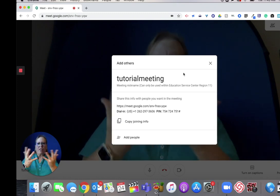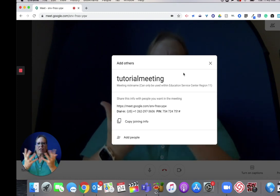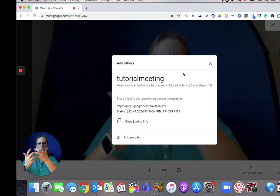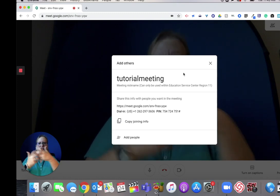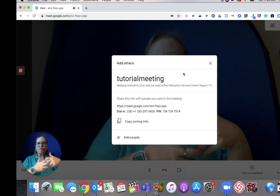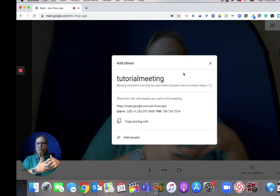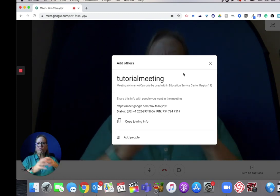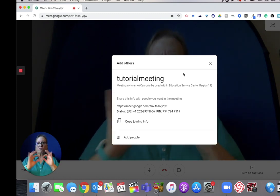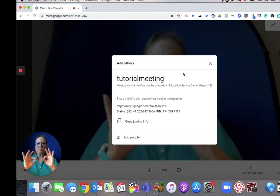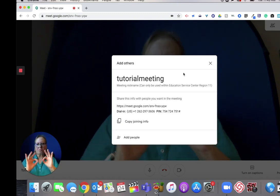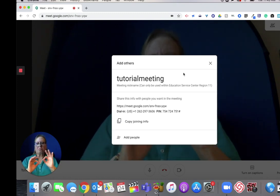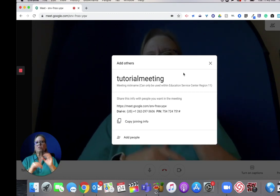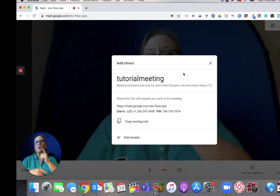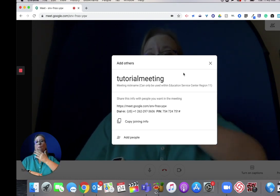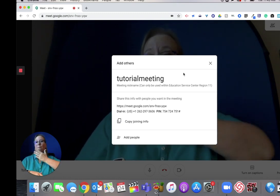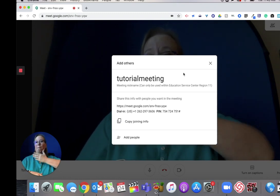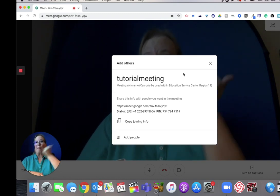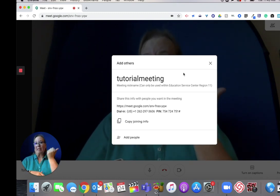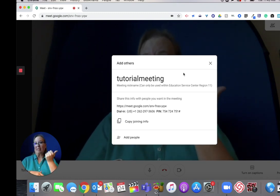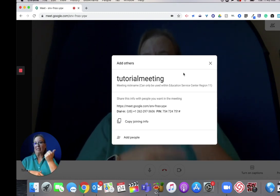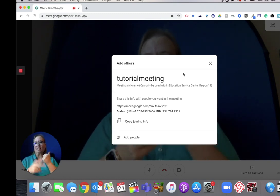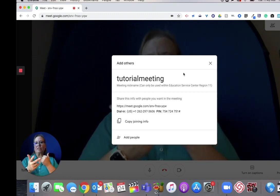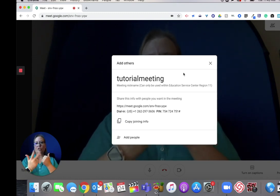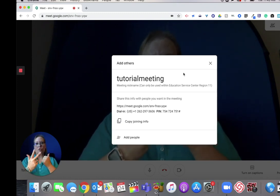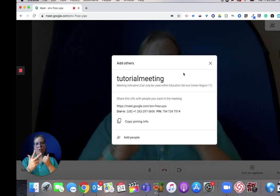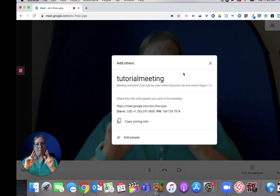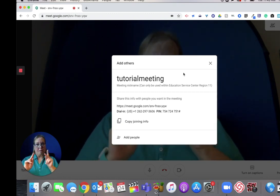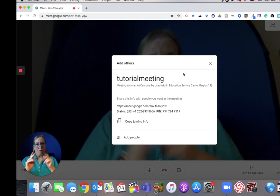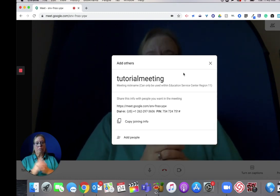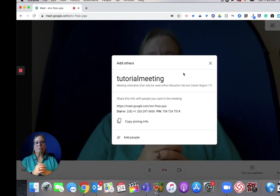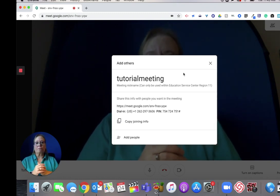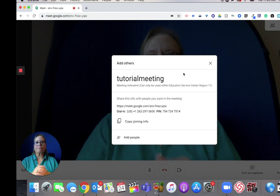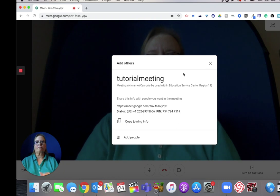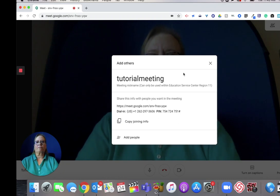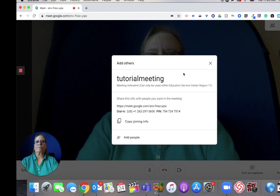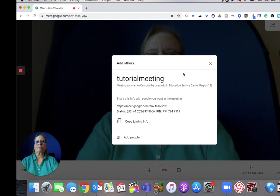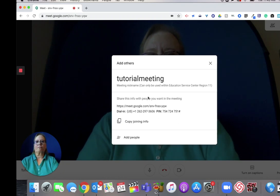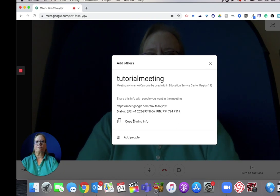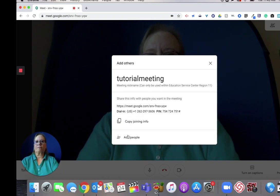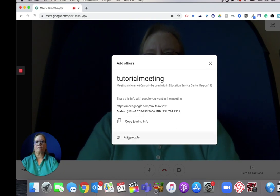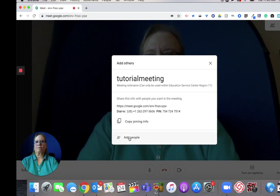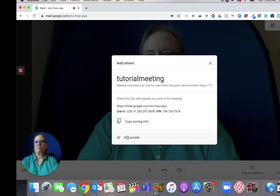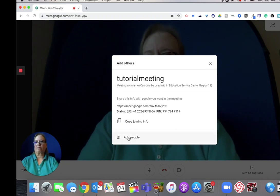that the interpreter is showing up okay on the screen. And it seems to be that that's really best for recording these.